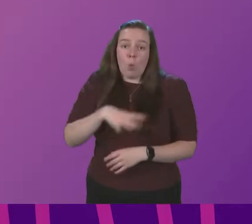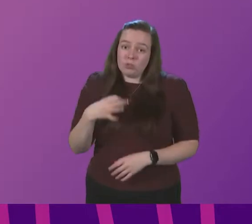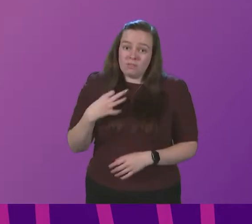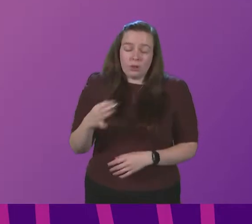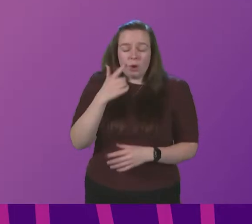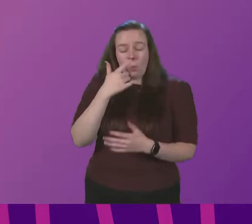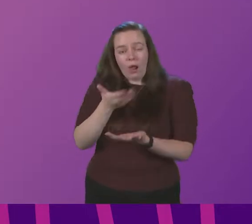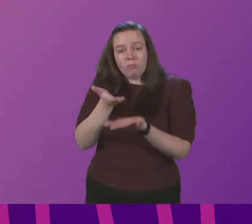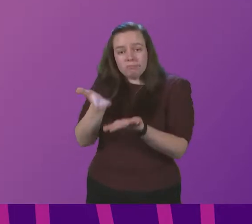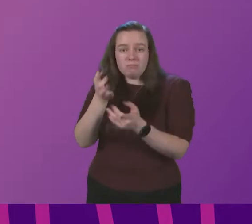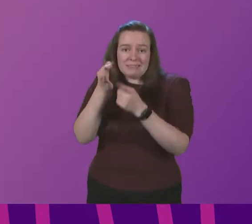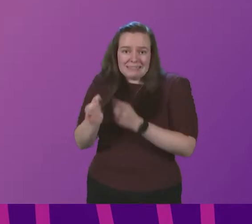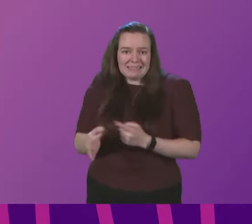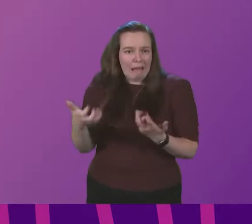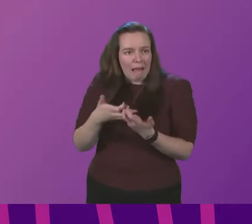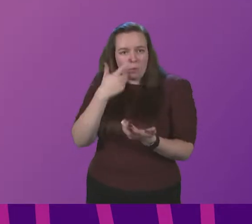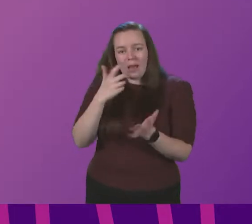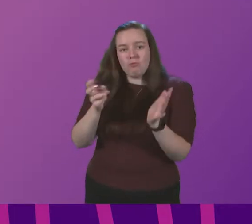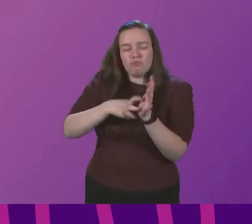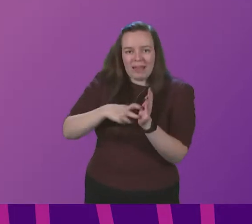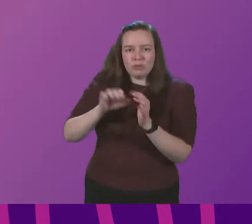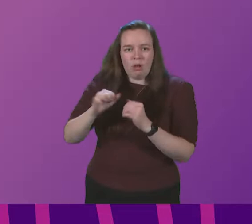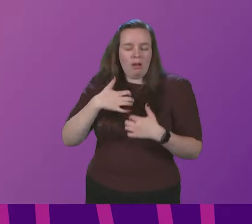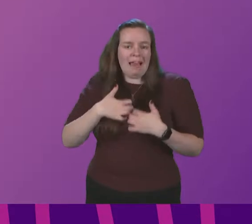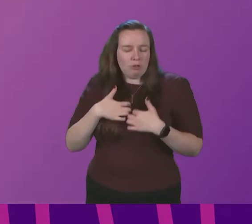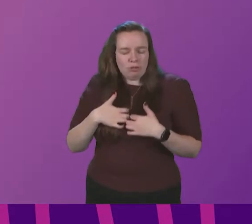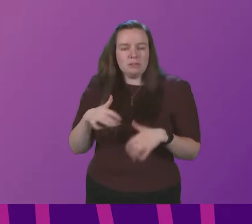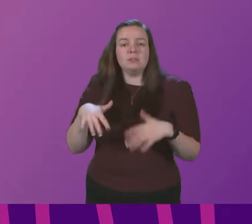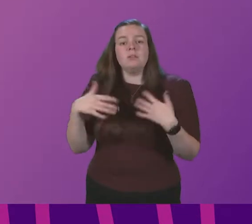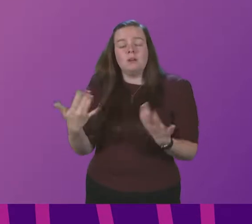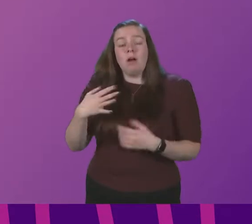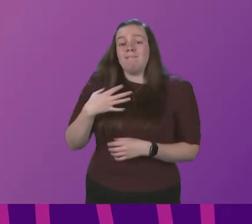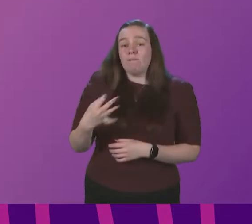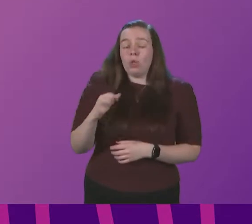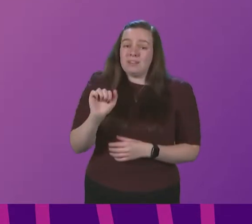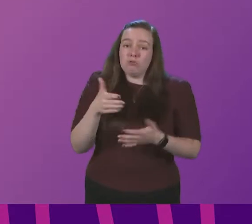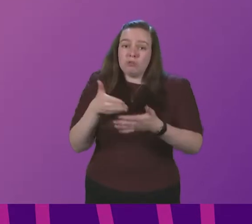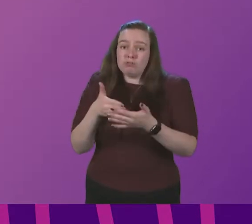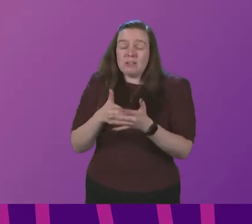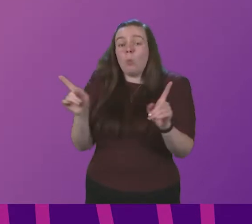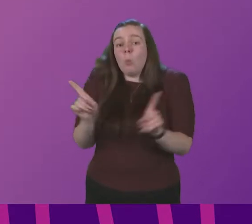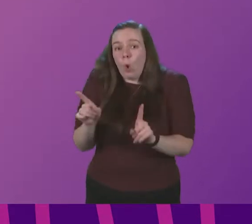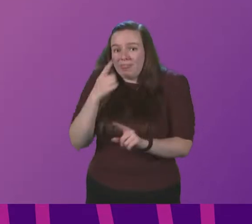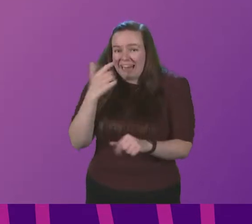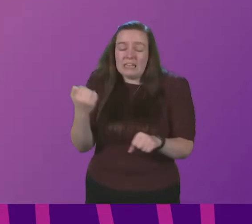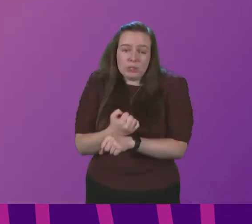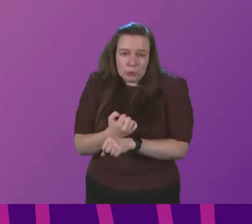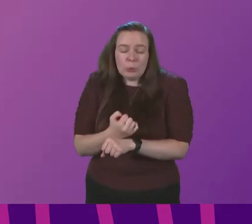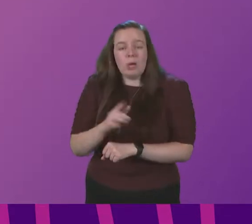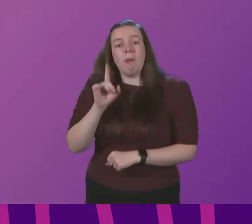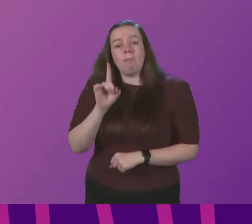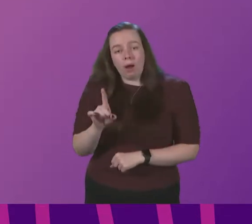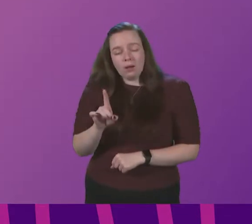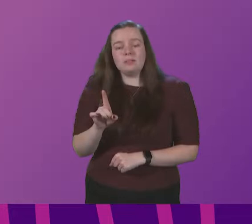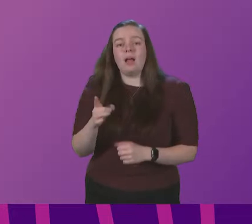details of how people go about registering their interest obviously volunteers are restricted in what they can do but